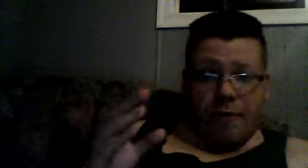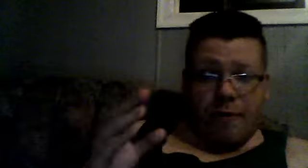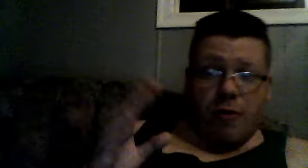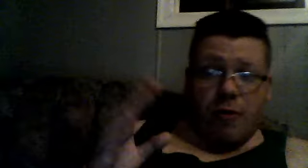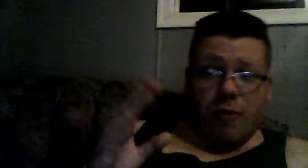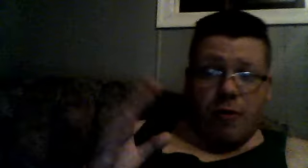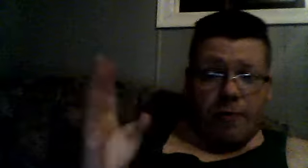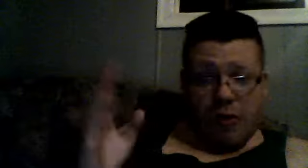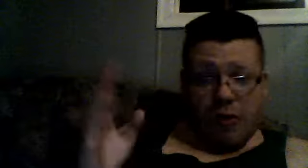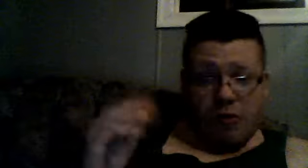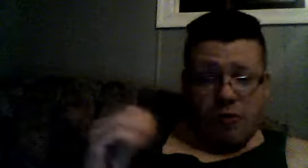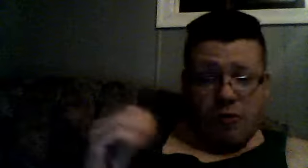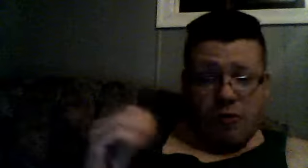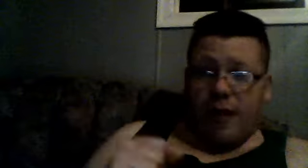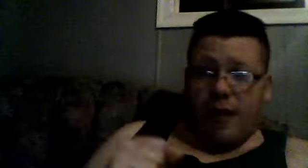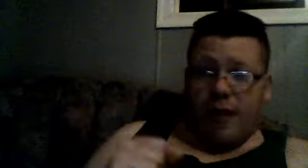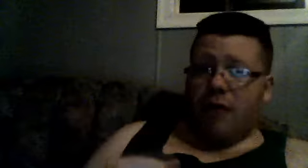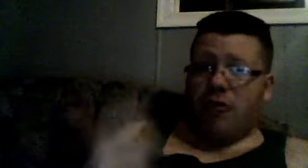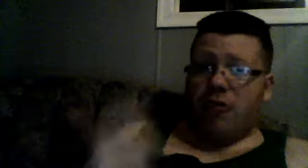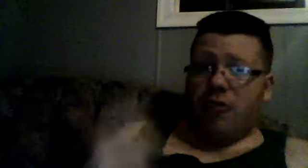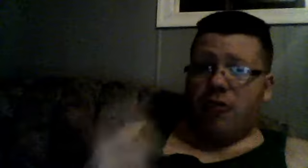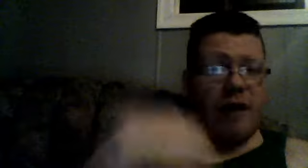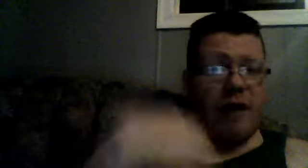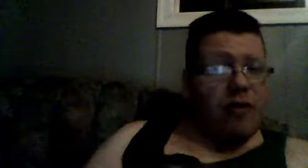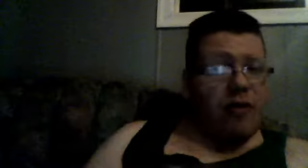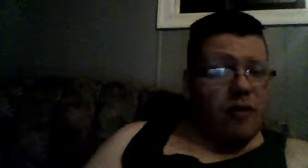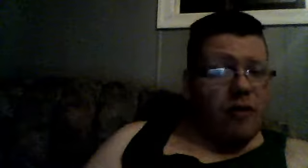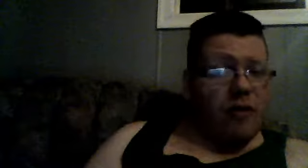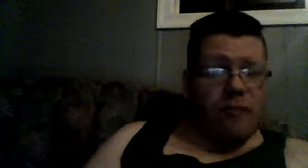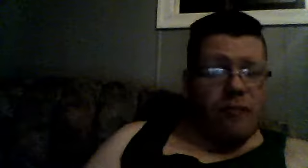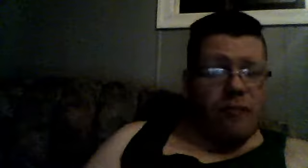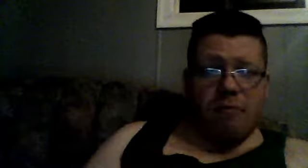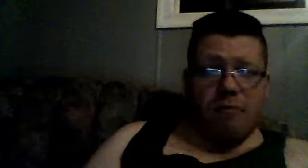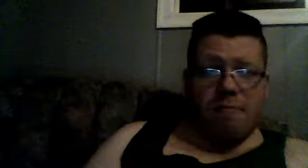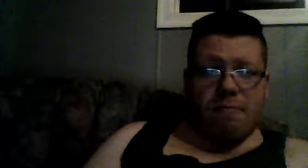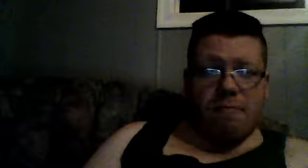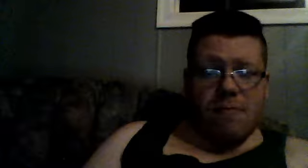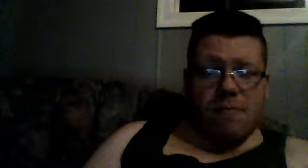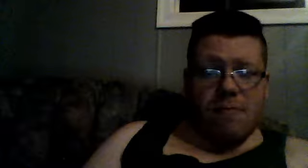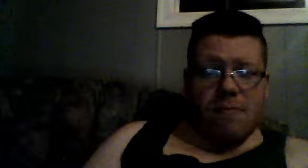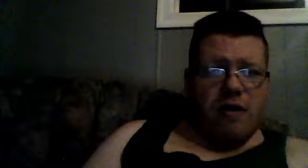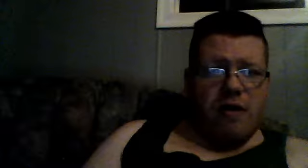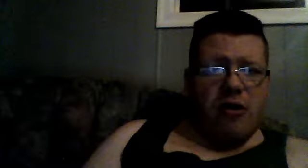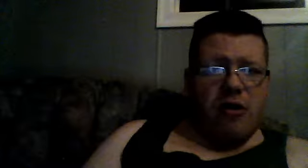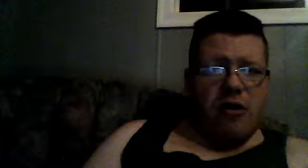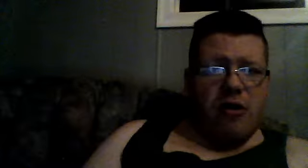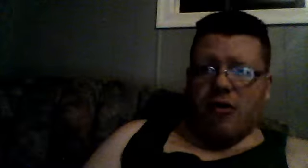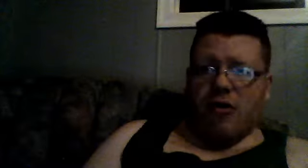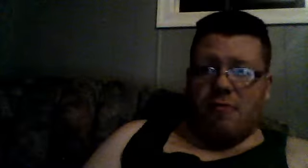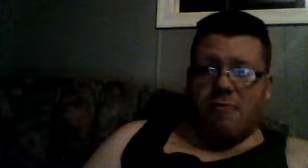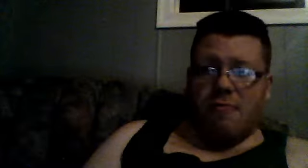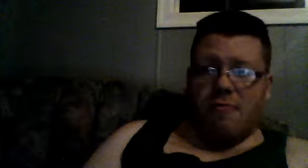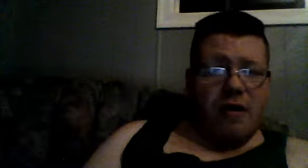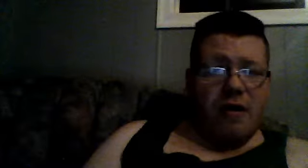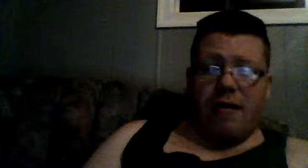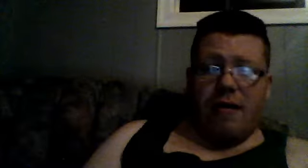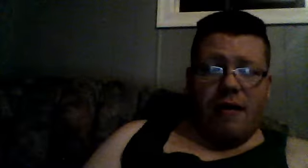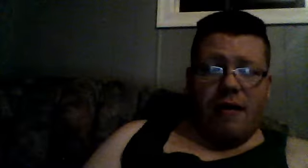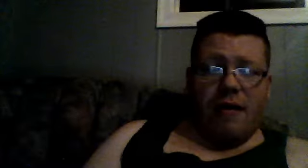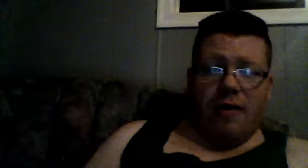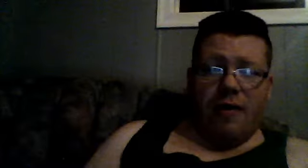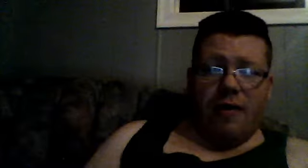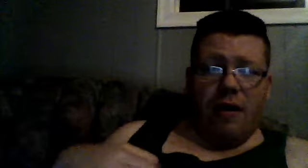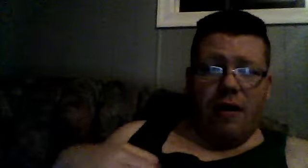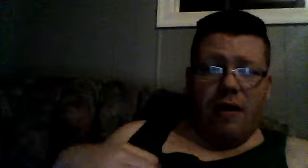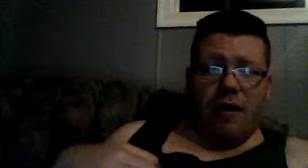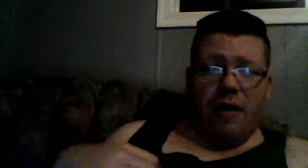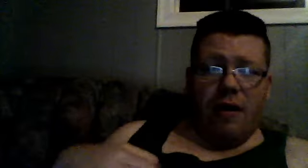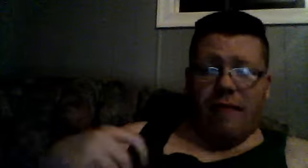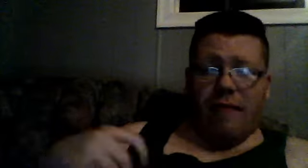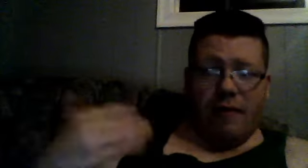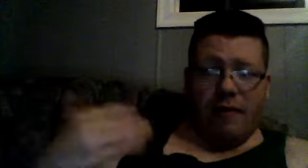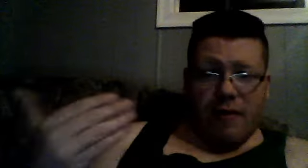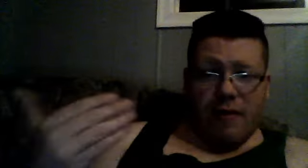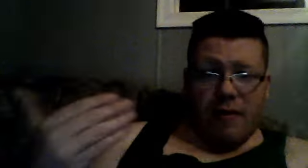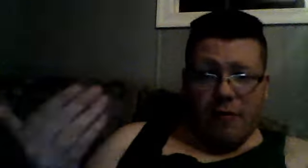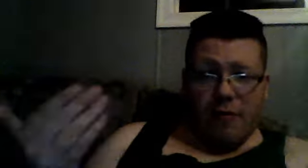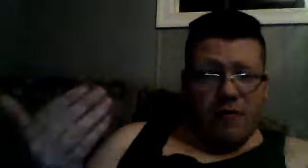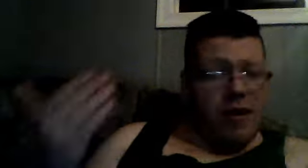three parts, mind you, and, hell, G.I., and, it goes for, G.I. Cho, that, as well, and, they, the first movie,